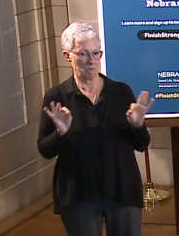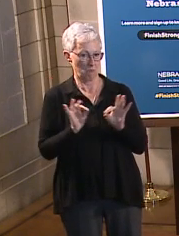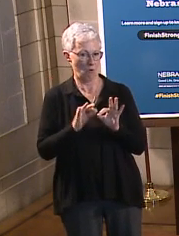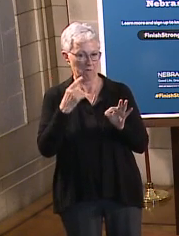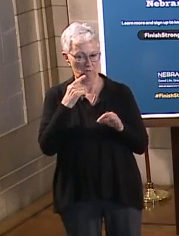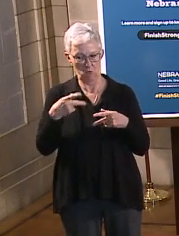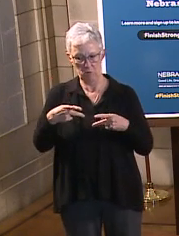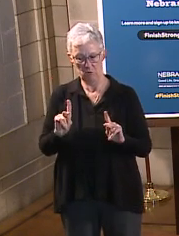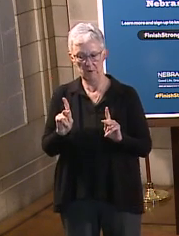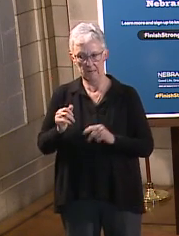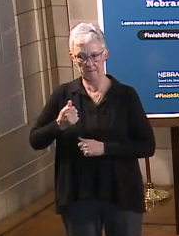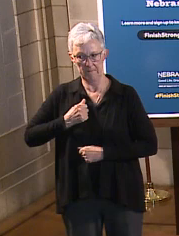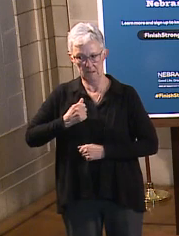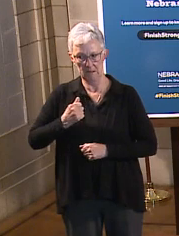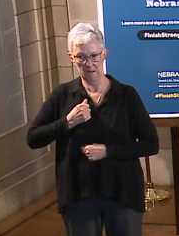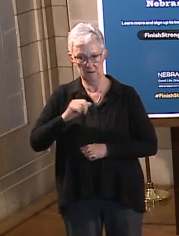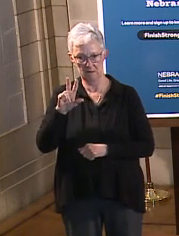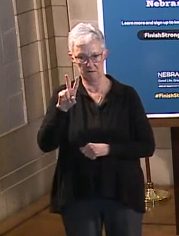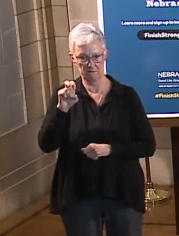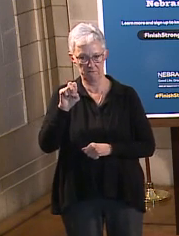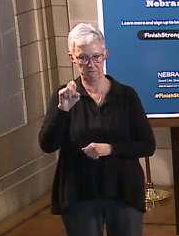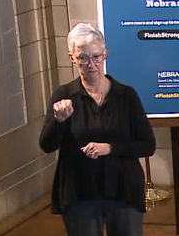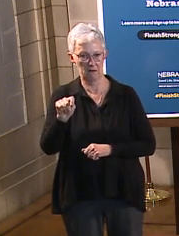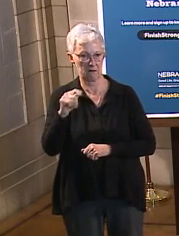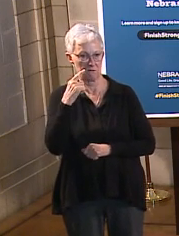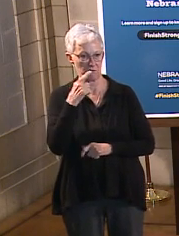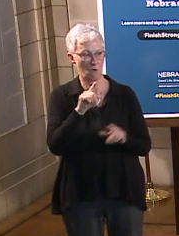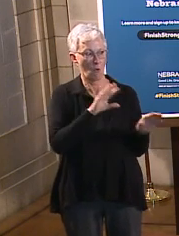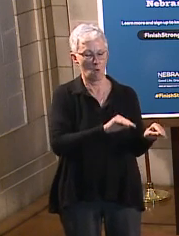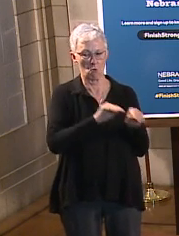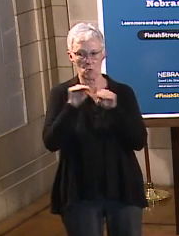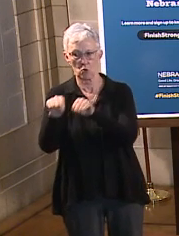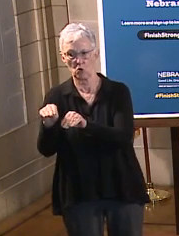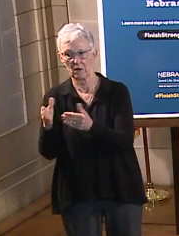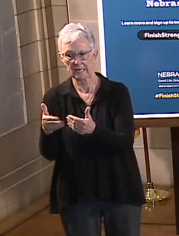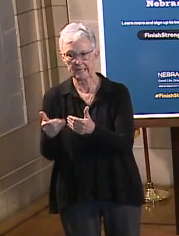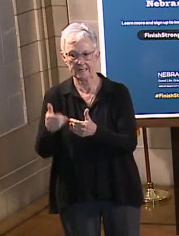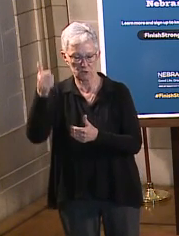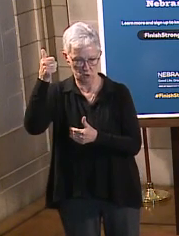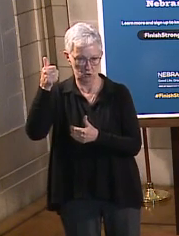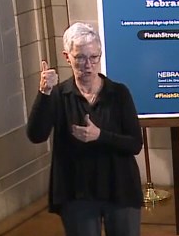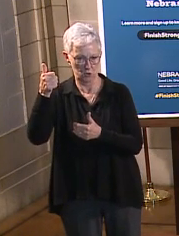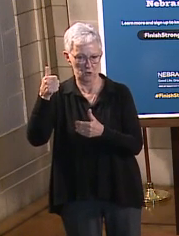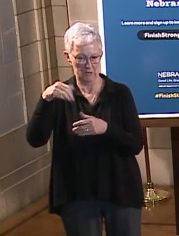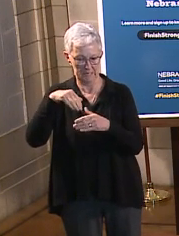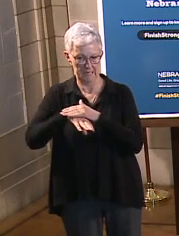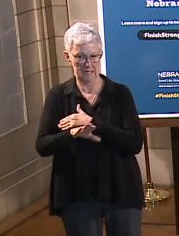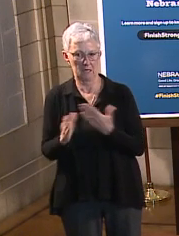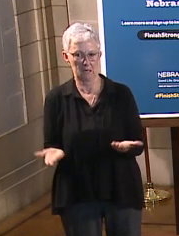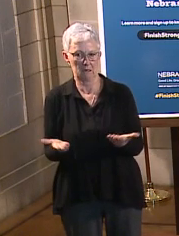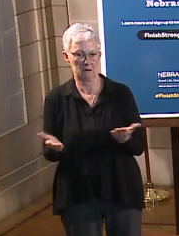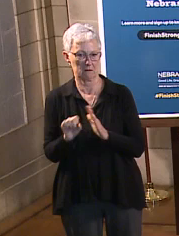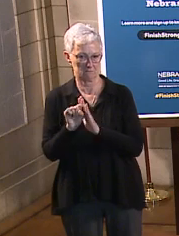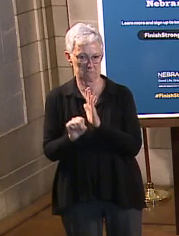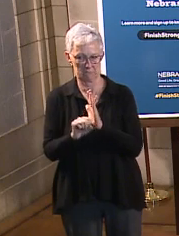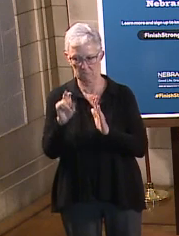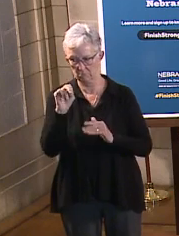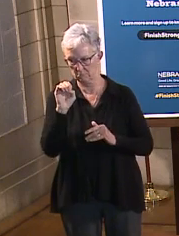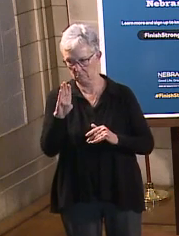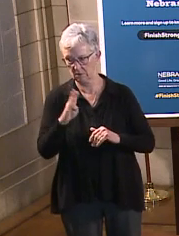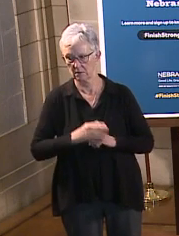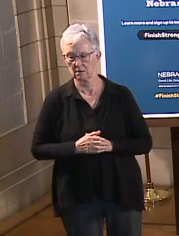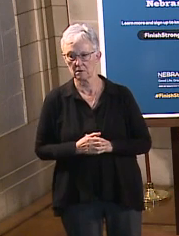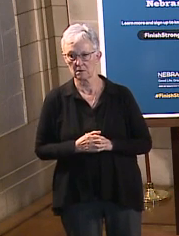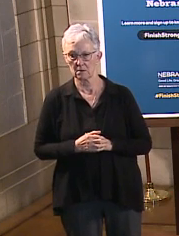military veterans to be able to transition, uh, with ease into Nebraska. So what we'll be doing is when, uh,